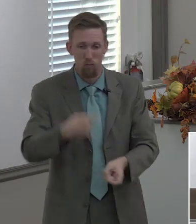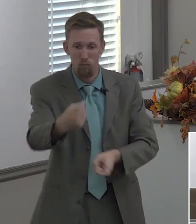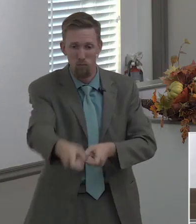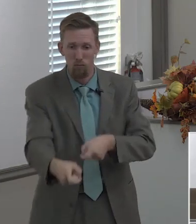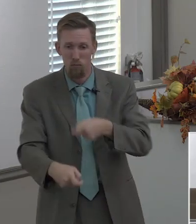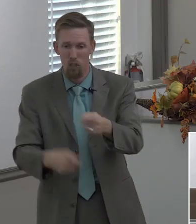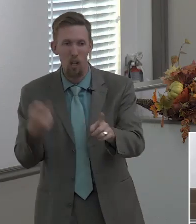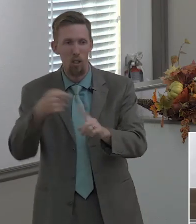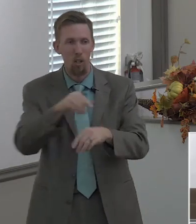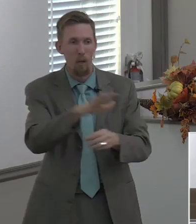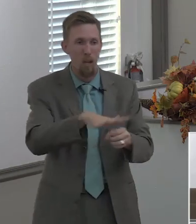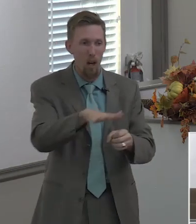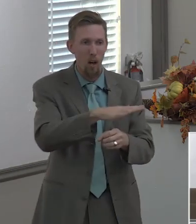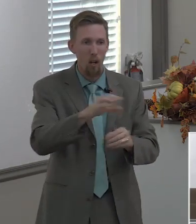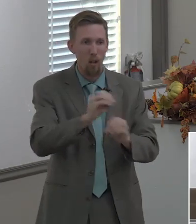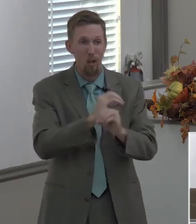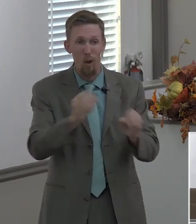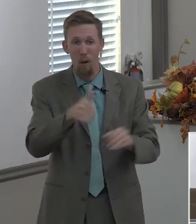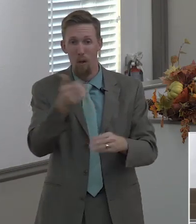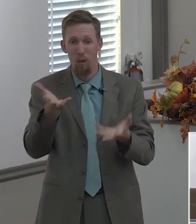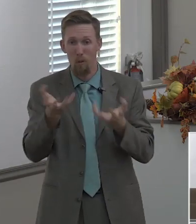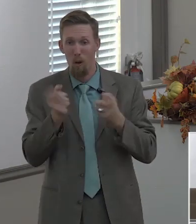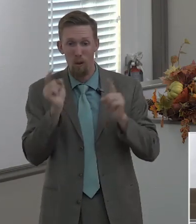where by the way nobody else wants to go